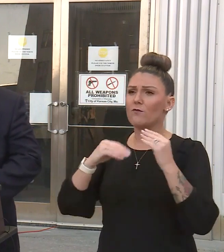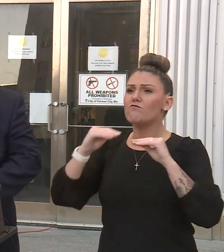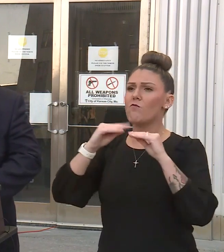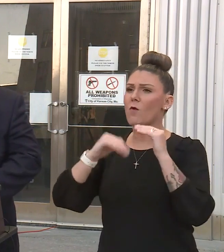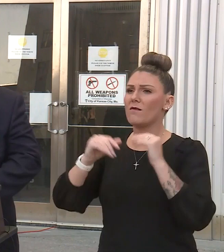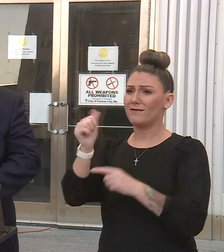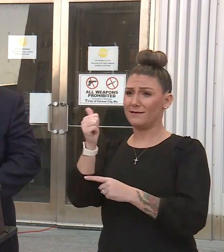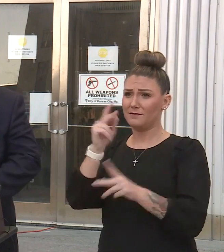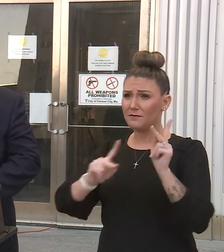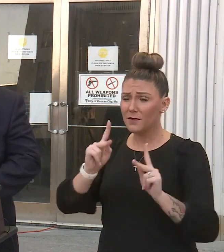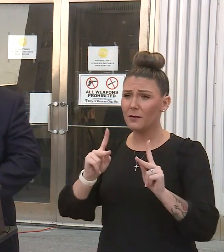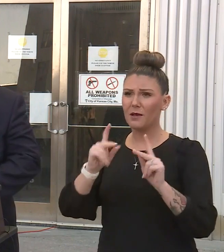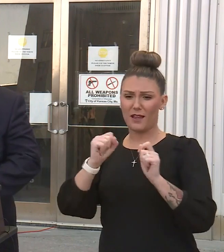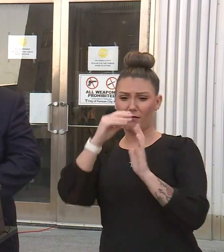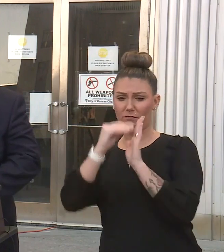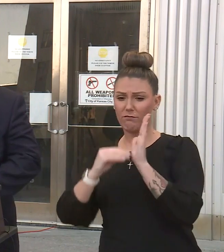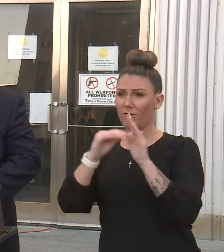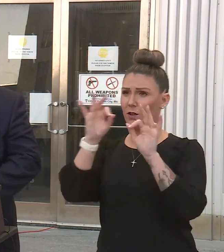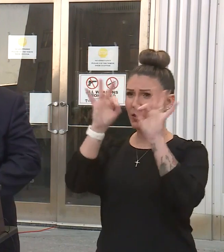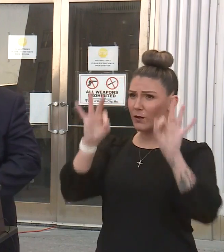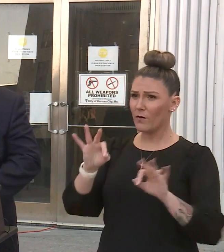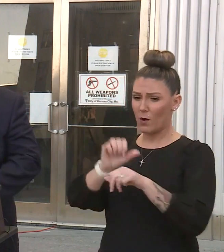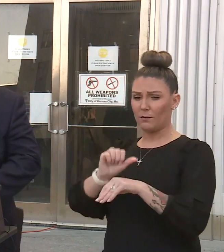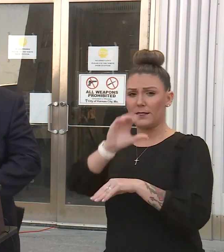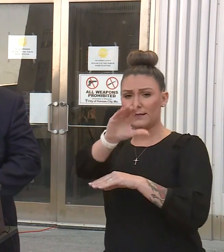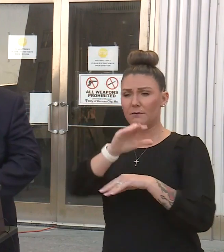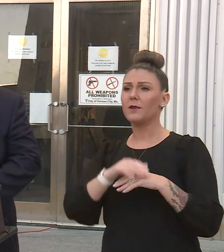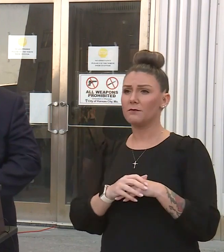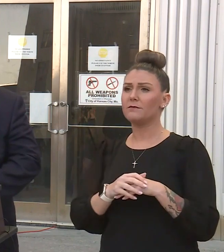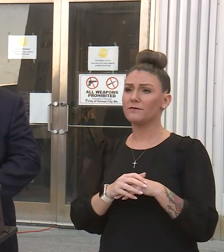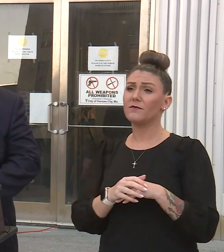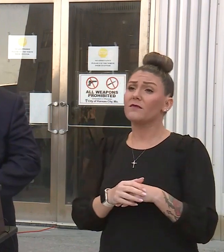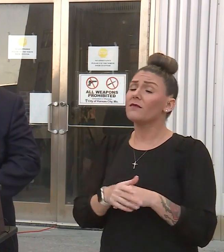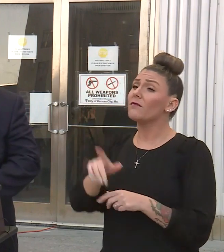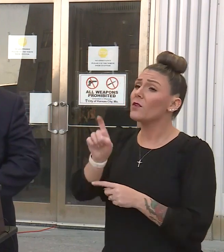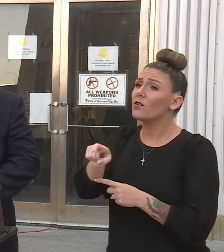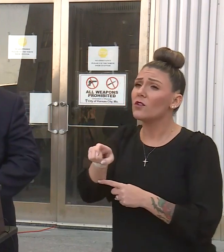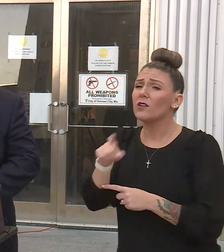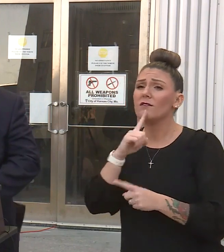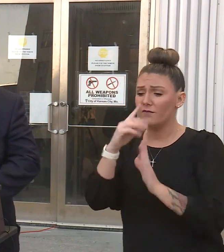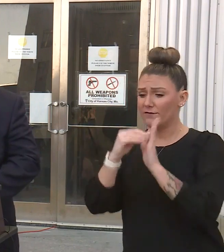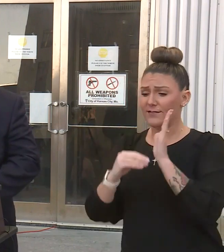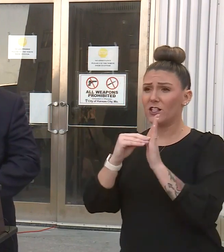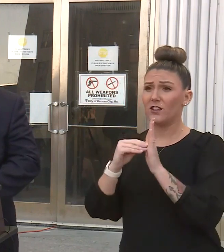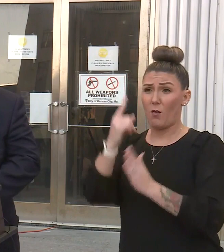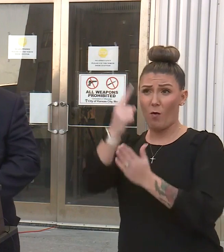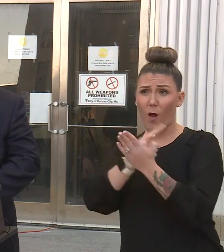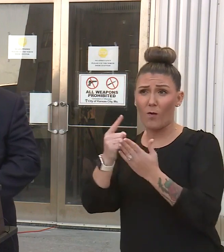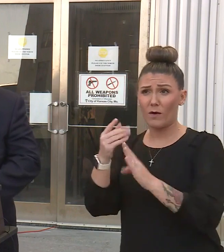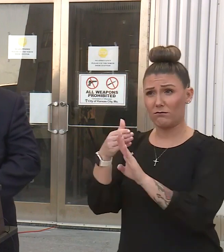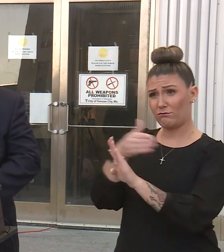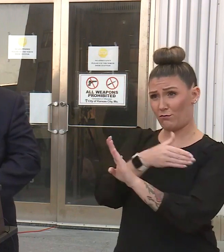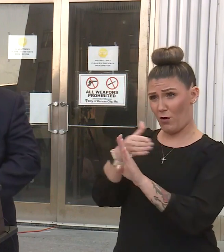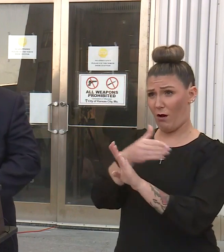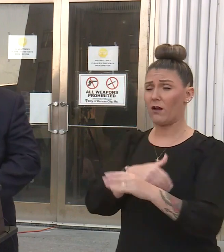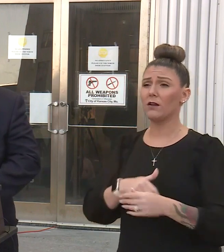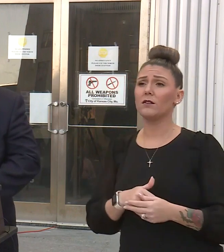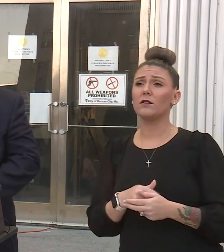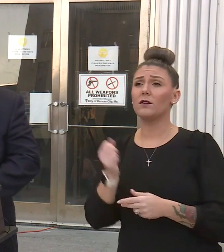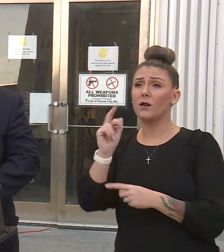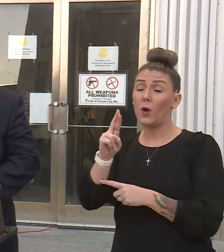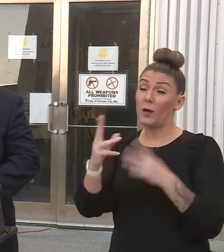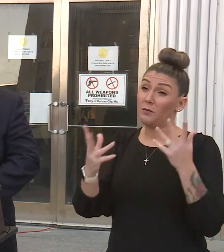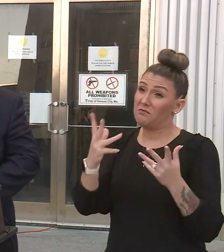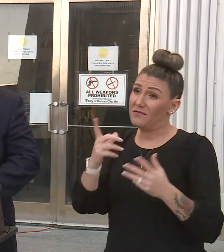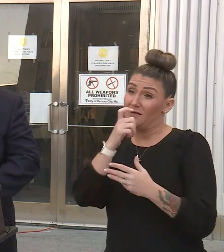that they can fill out the form and submit it. You will need to fill it out a week in advance or it may